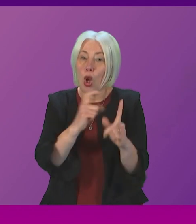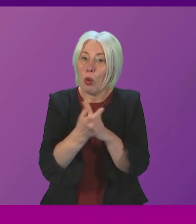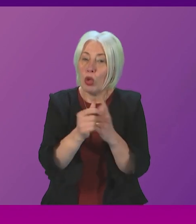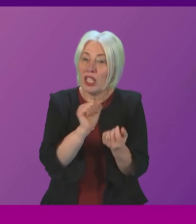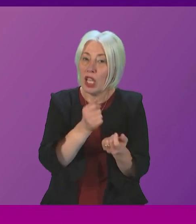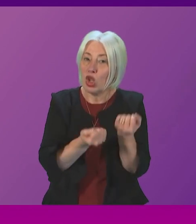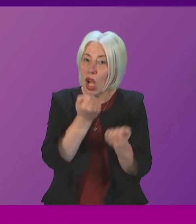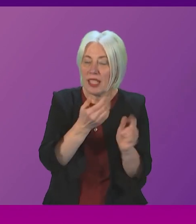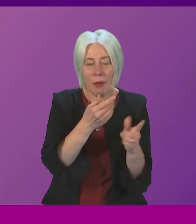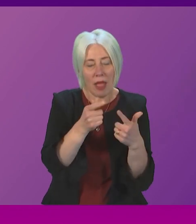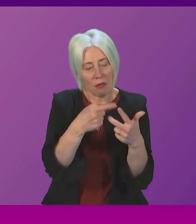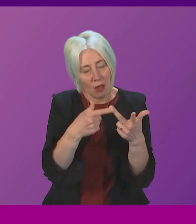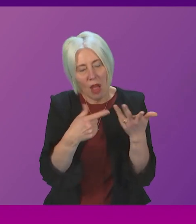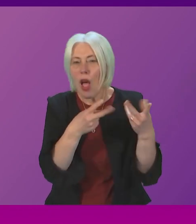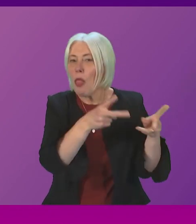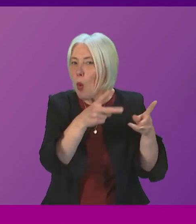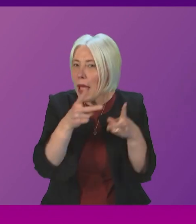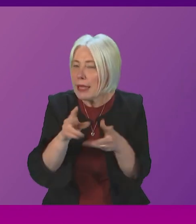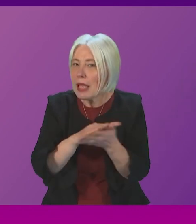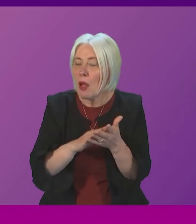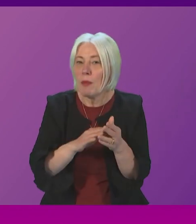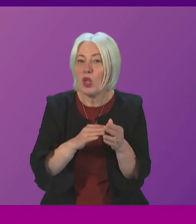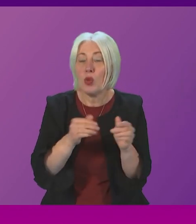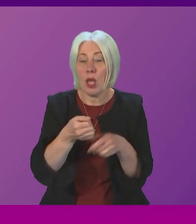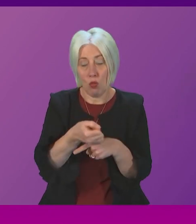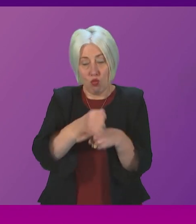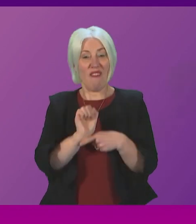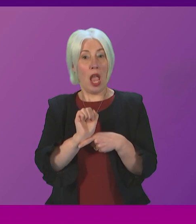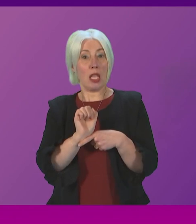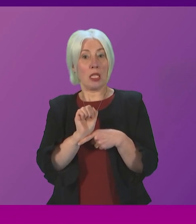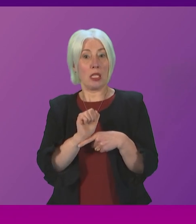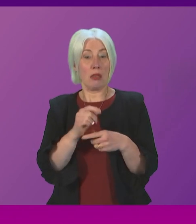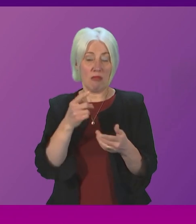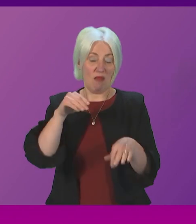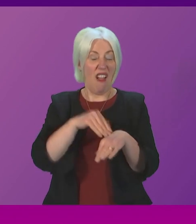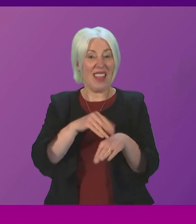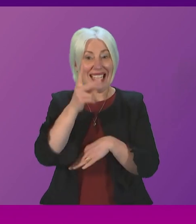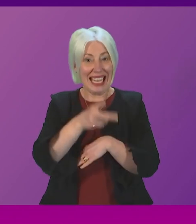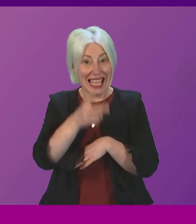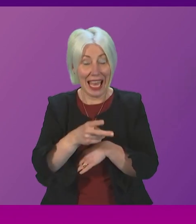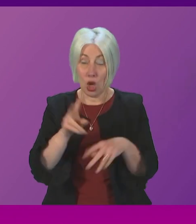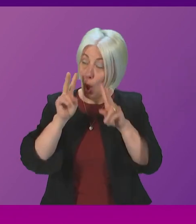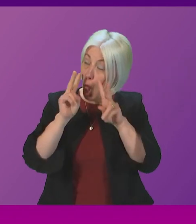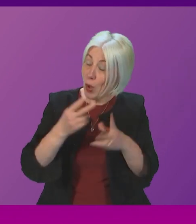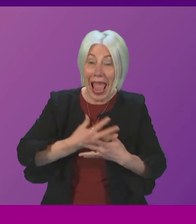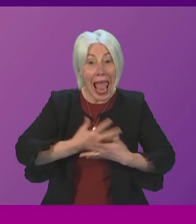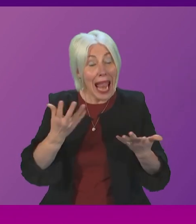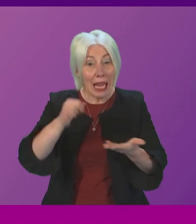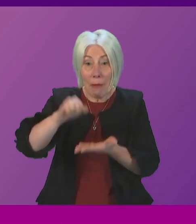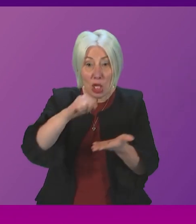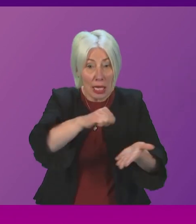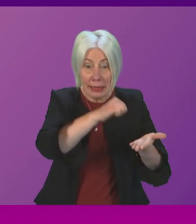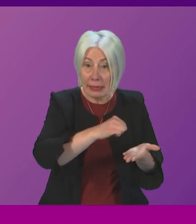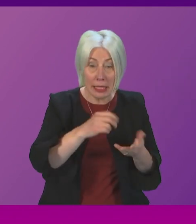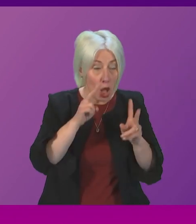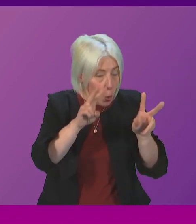alternatives then there is the ability to prevent re-offending for example so I am more than happy to continue to look at every single budget line where